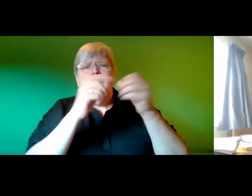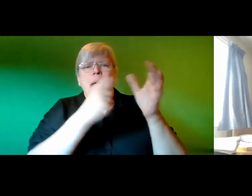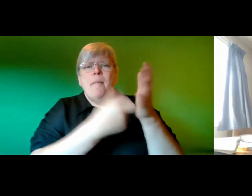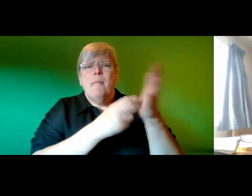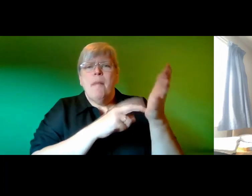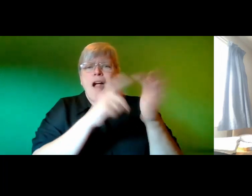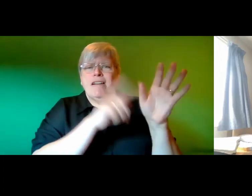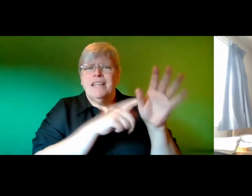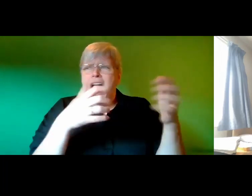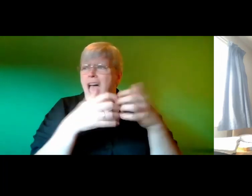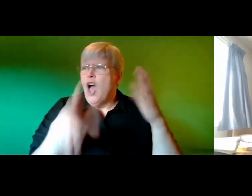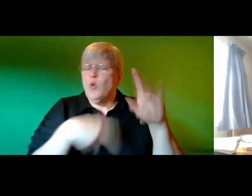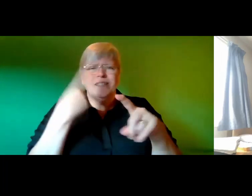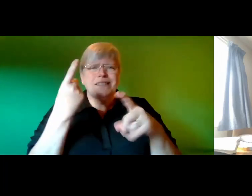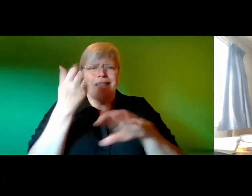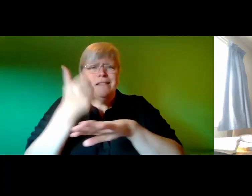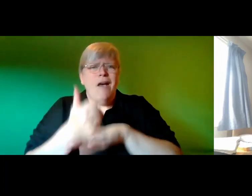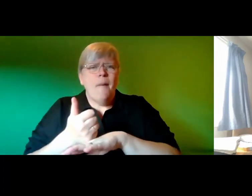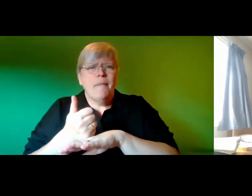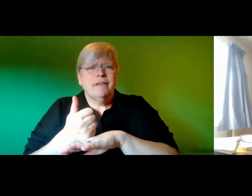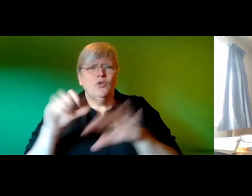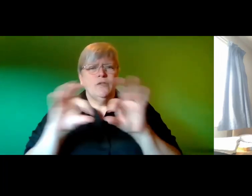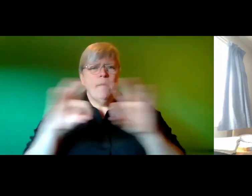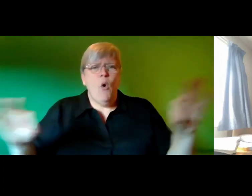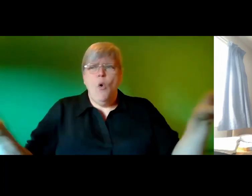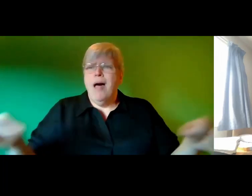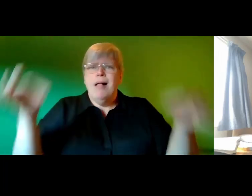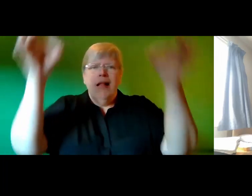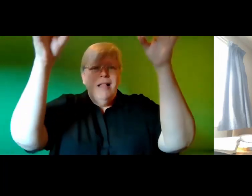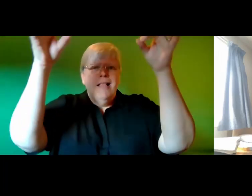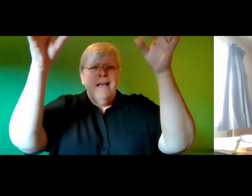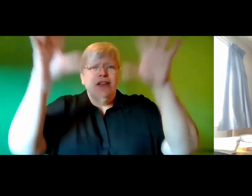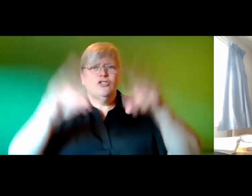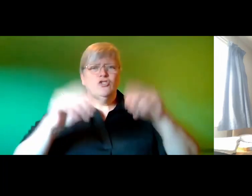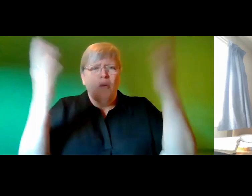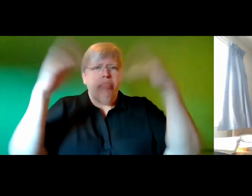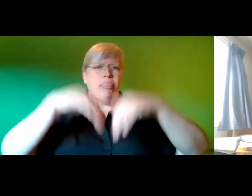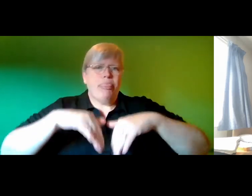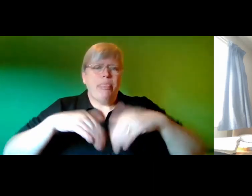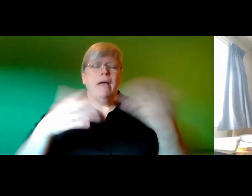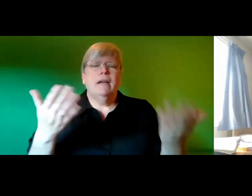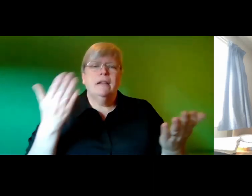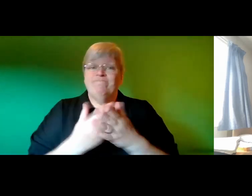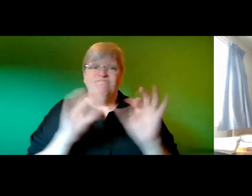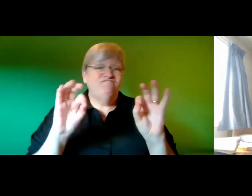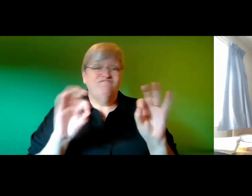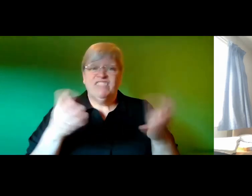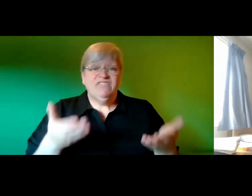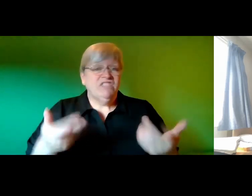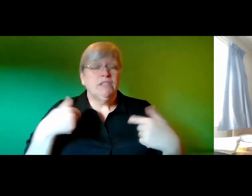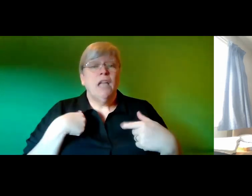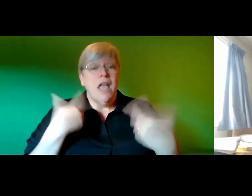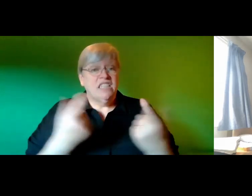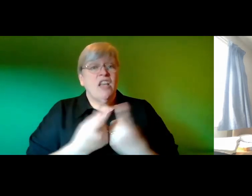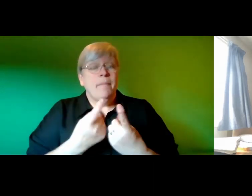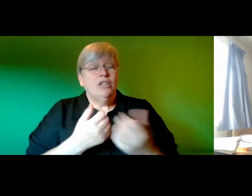they used long poles to stop the tent from falling I do not have any poles but maybe I have something to support